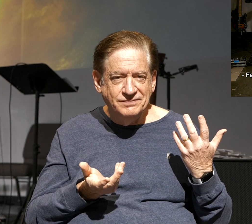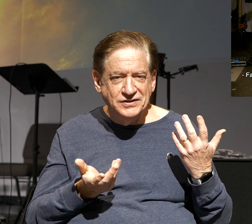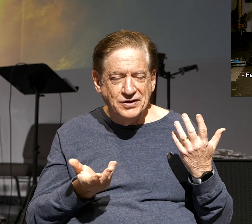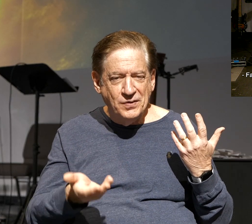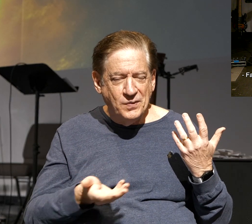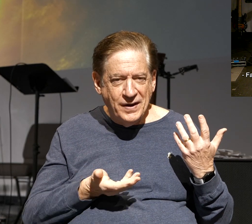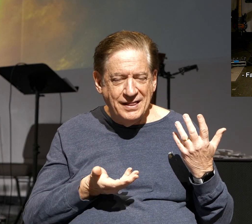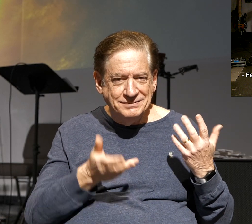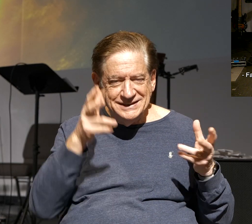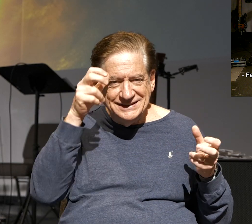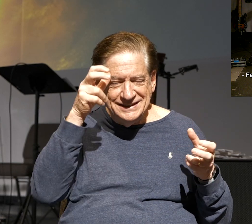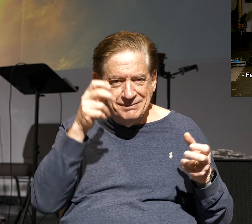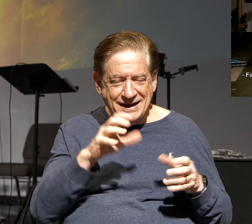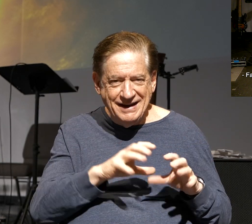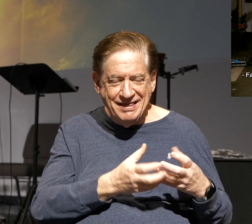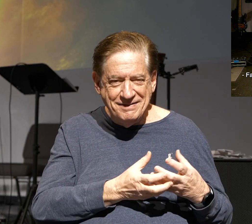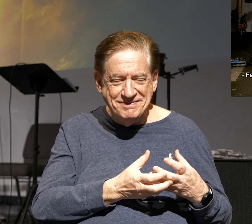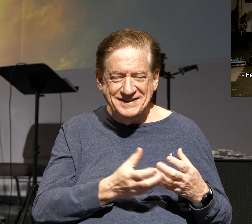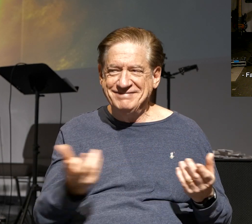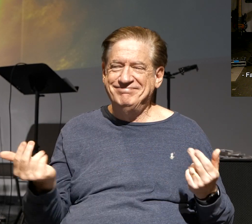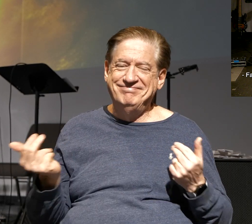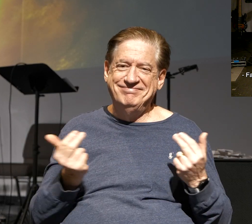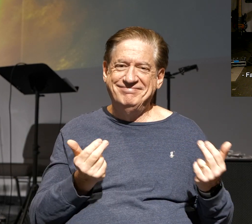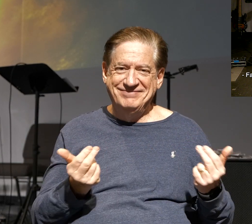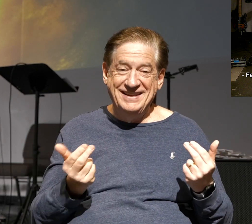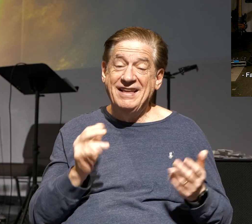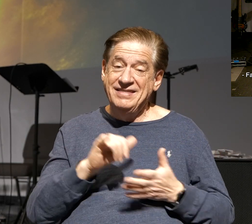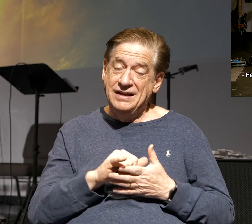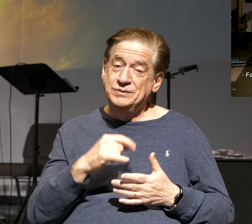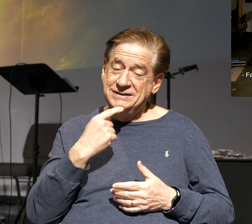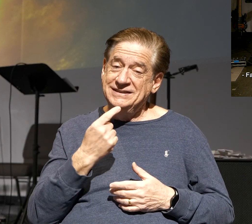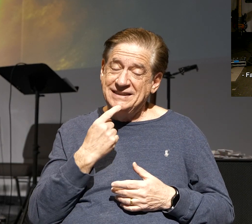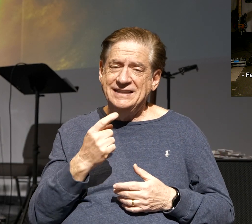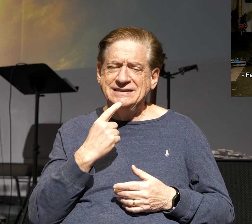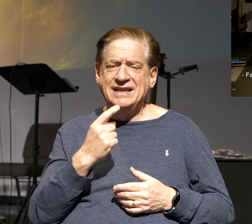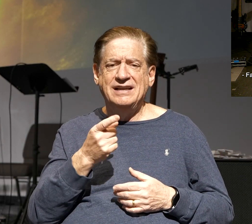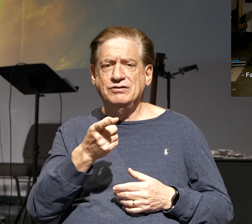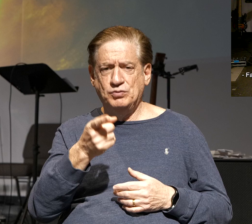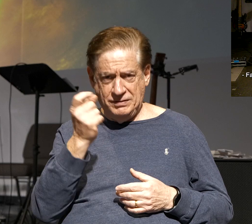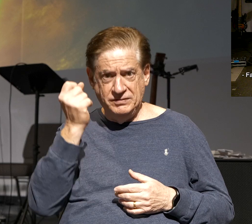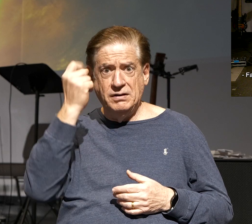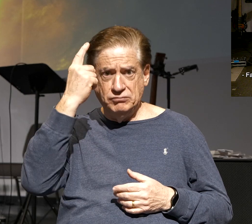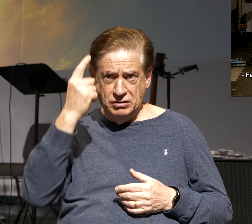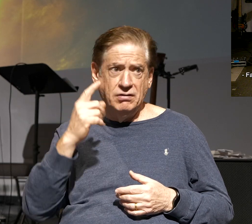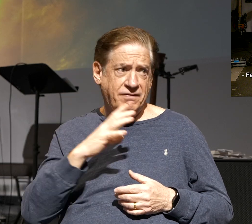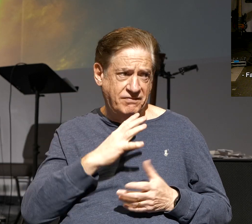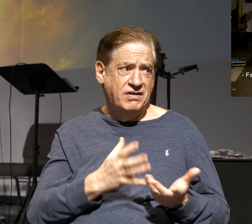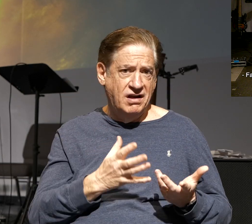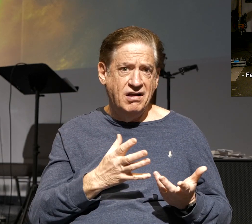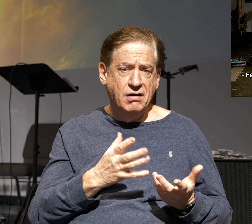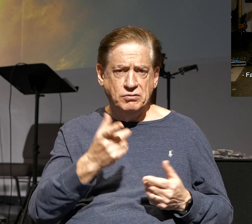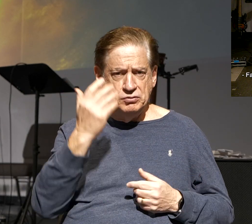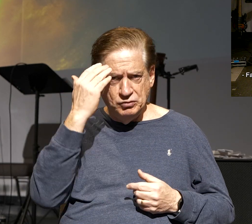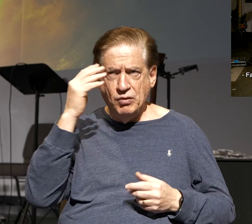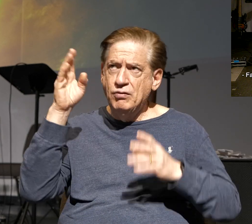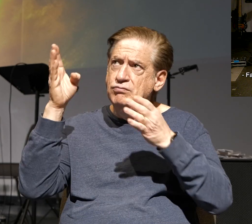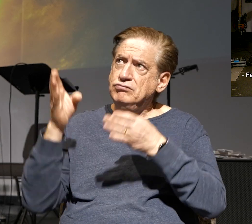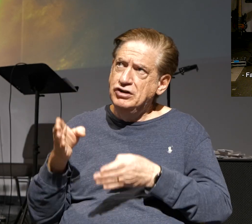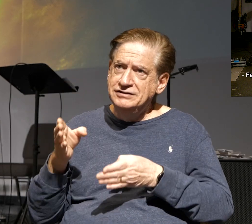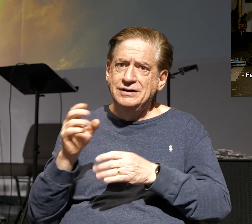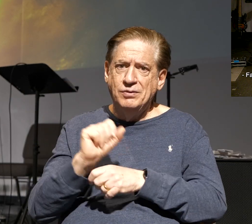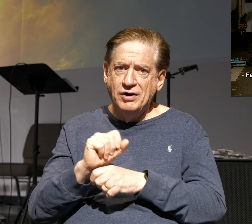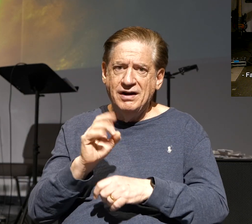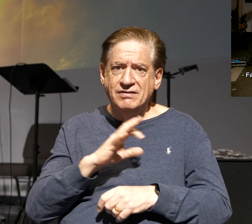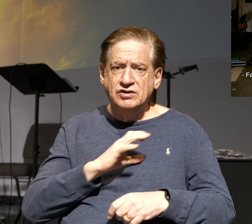Welcome to the demon club. And that's what he's saying. He's saying, you have comprehension. Okay, so you know the person and work of Christ,